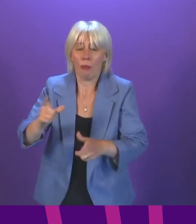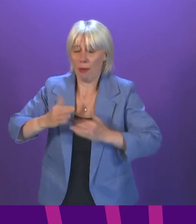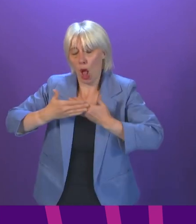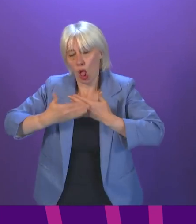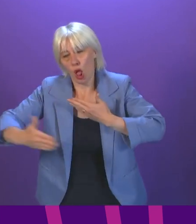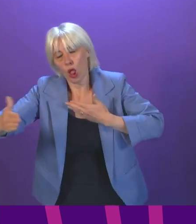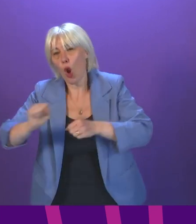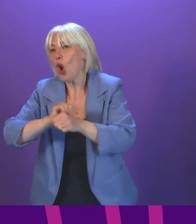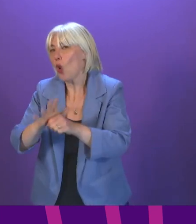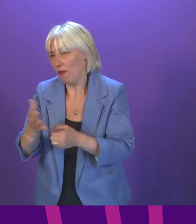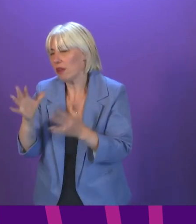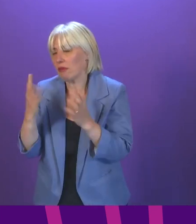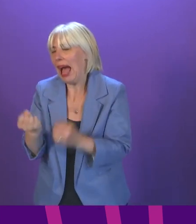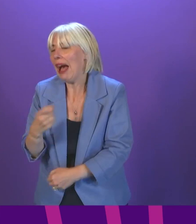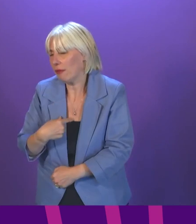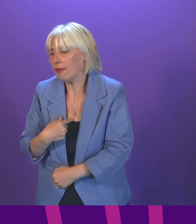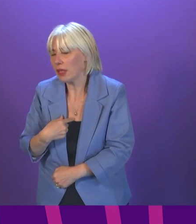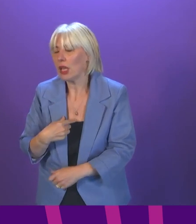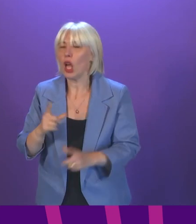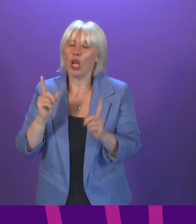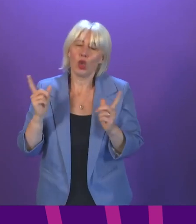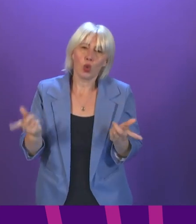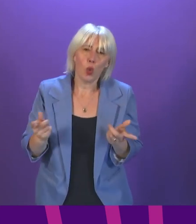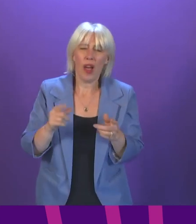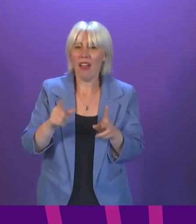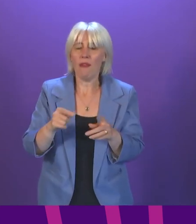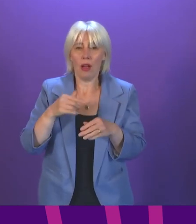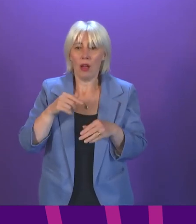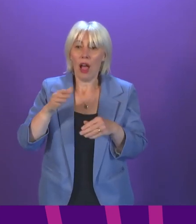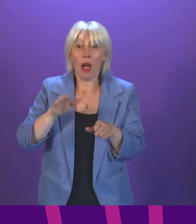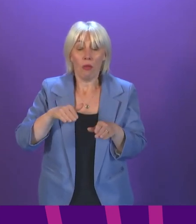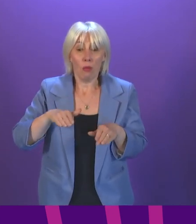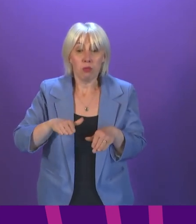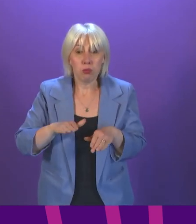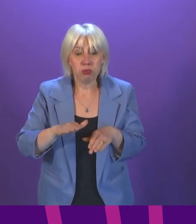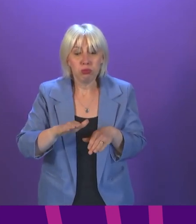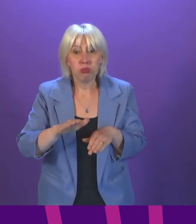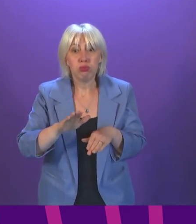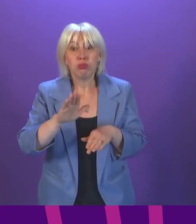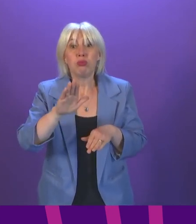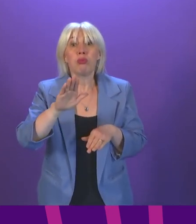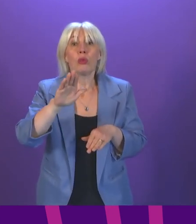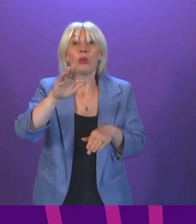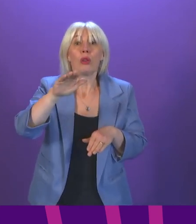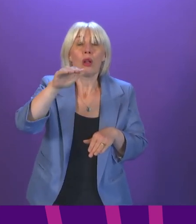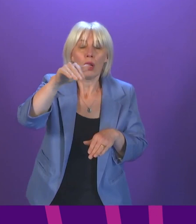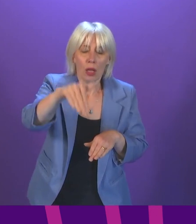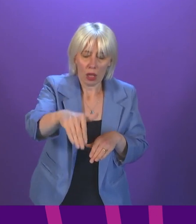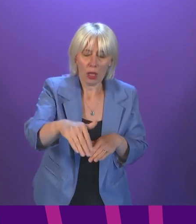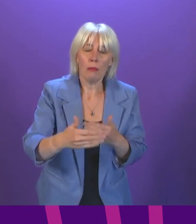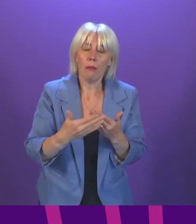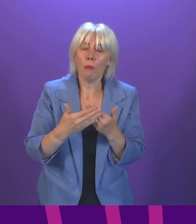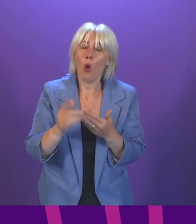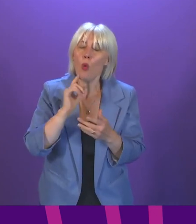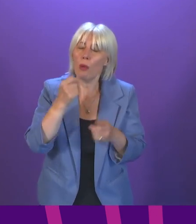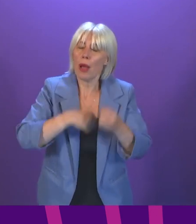So that inescapable fact remains. If we don't see the rate of increase slow further and then fall, many more people will become seriously